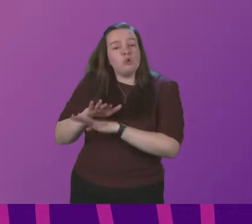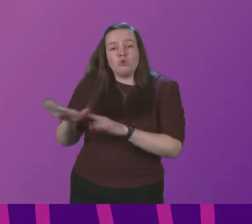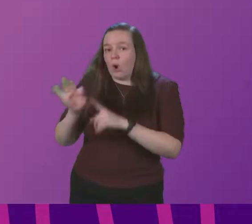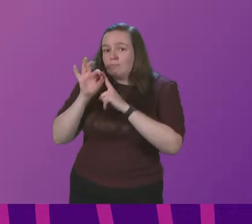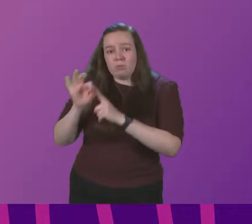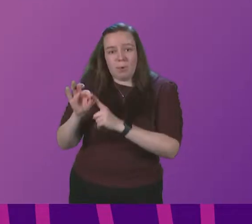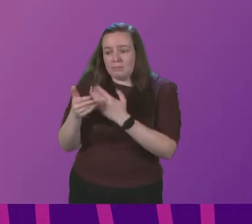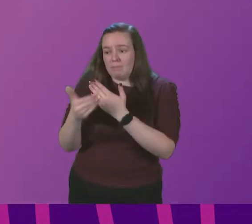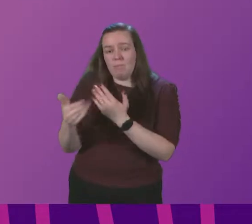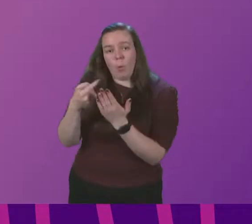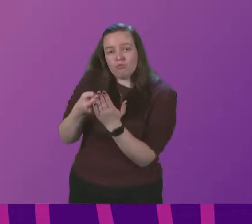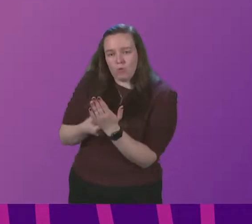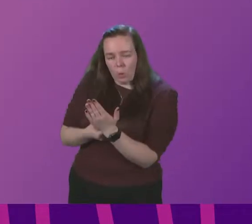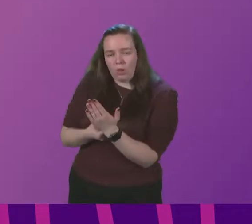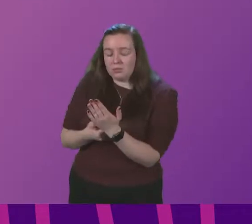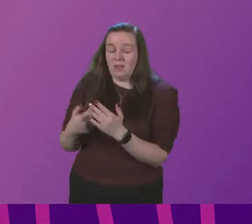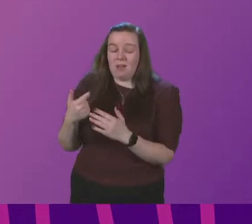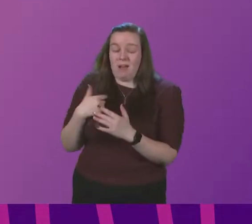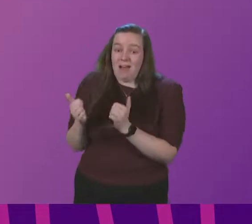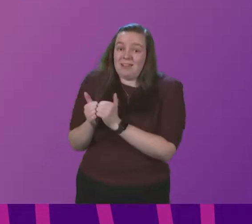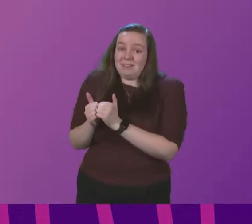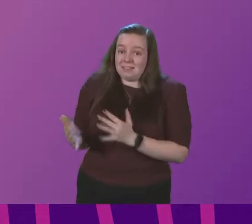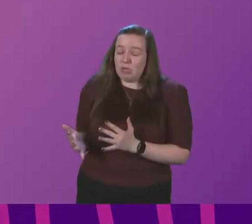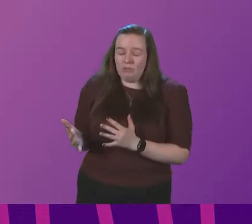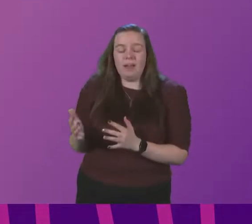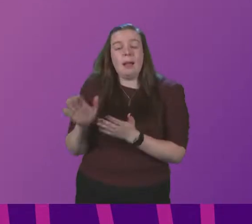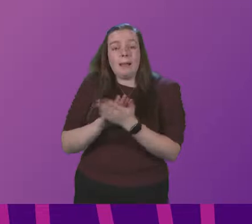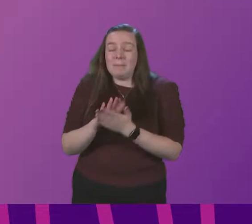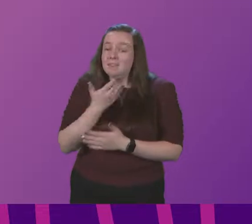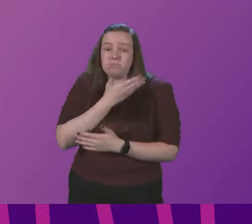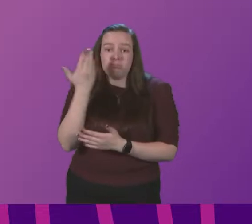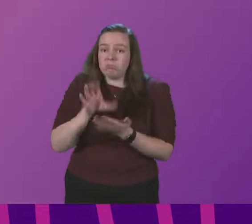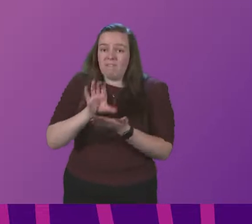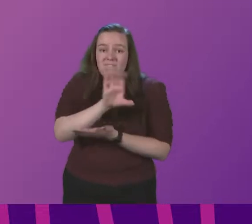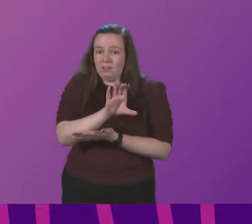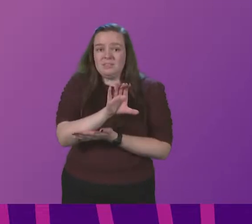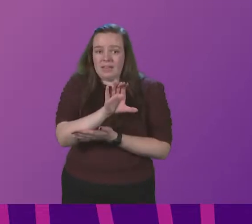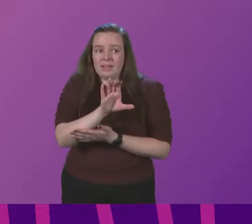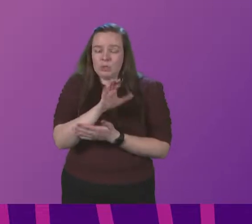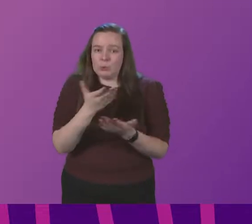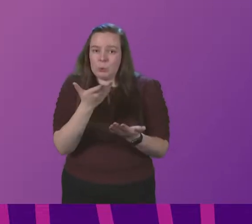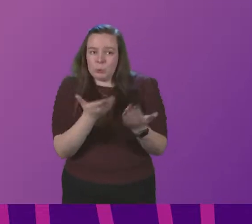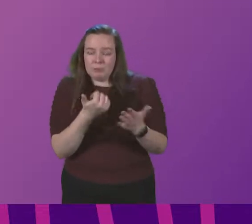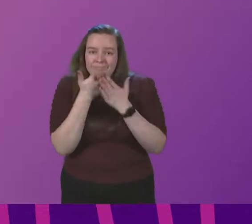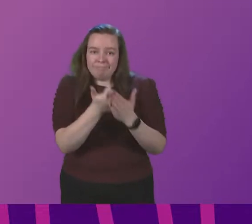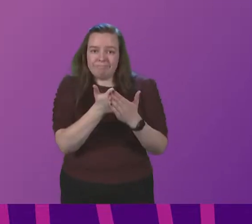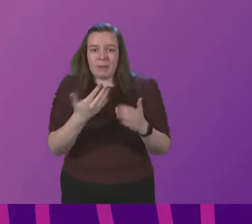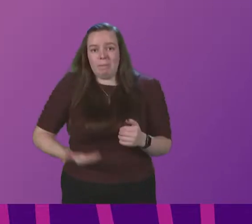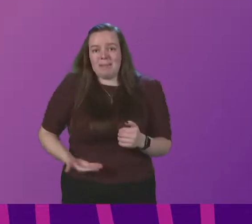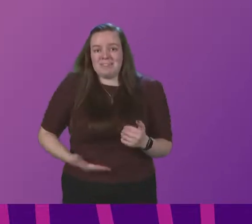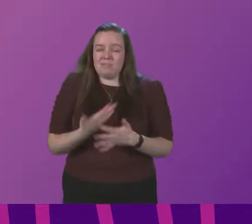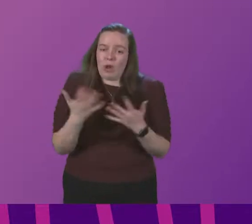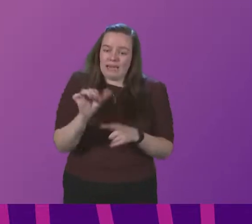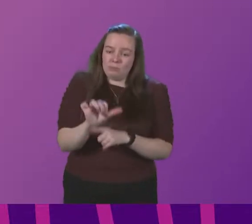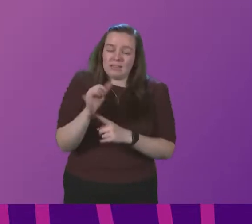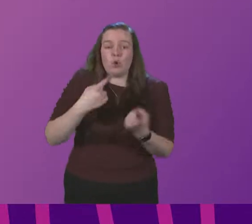any further protections, a position I do not agree with, there is no funding generated to compensate businesses for any protections